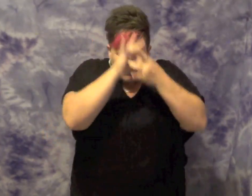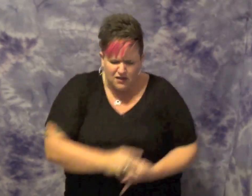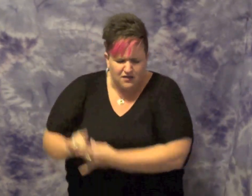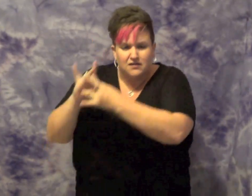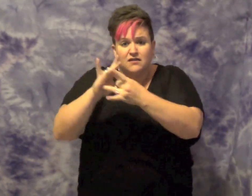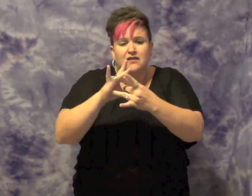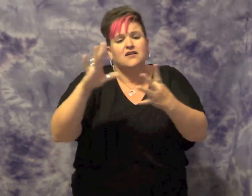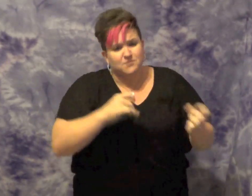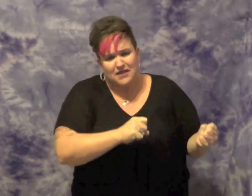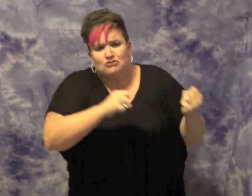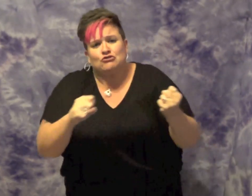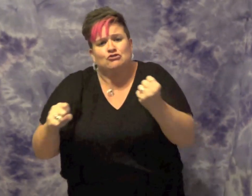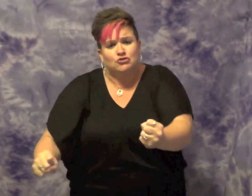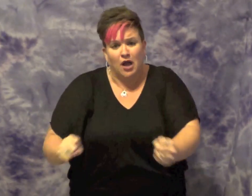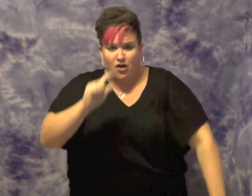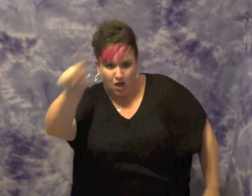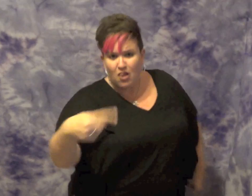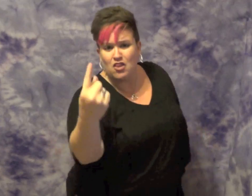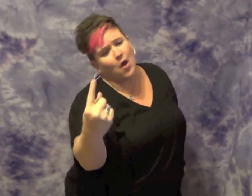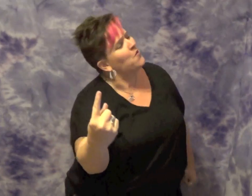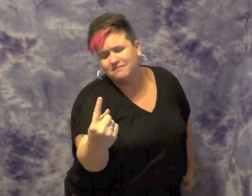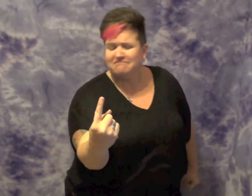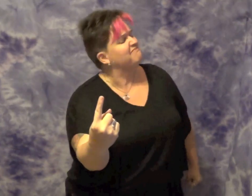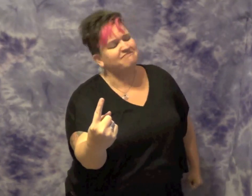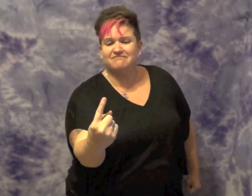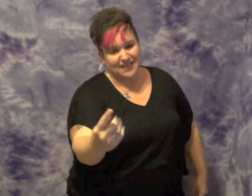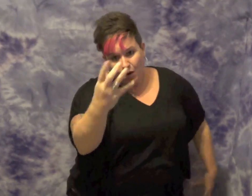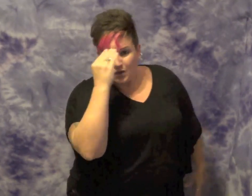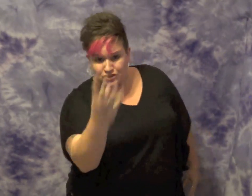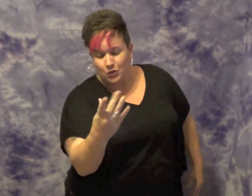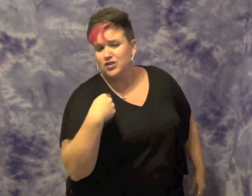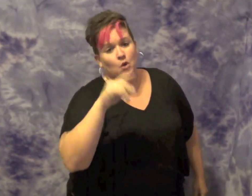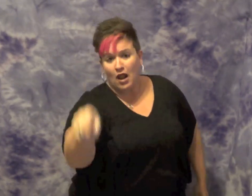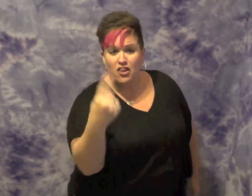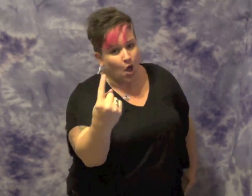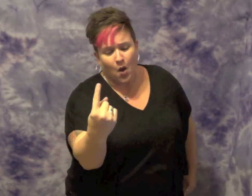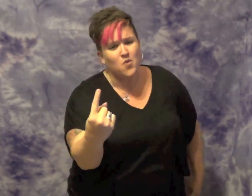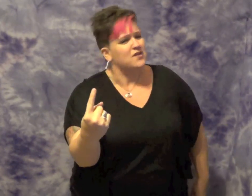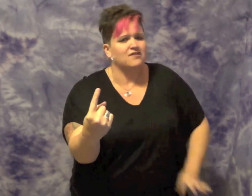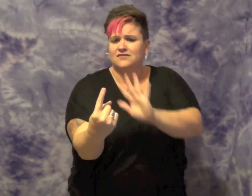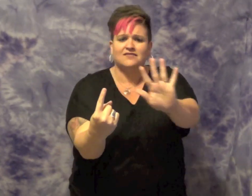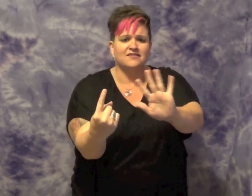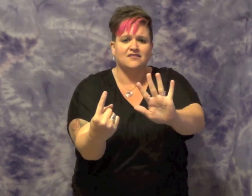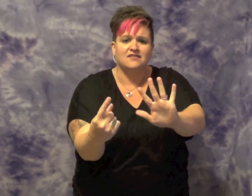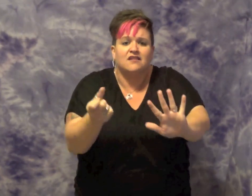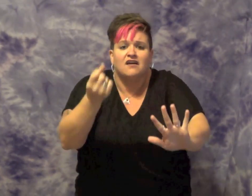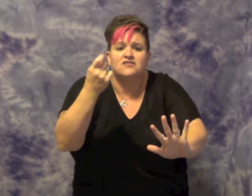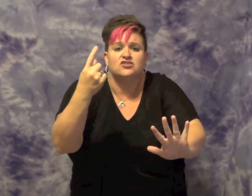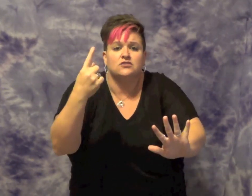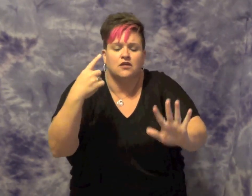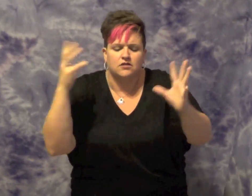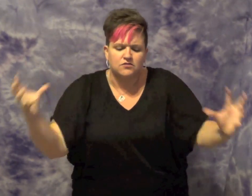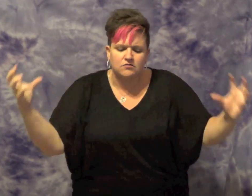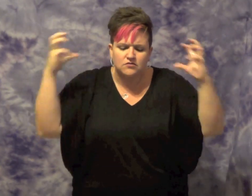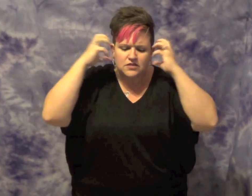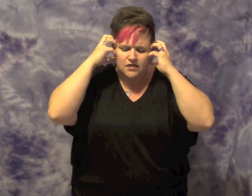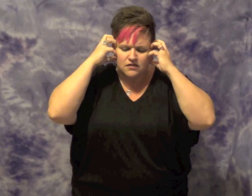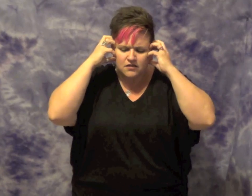strong. You are not alone. I just want you to know you are not alone. There's angels in the